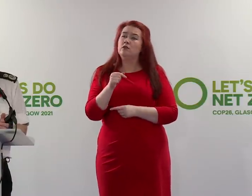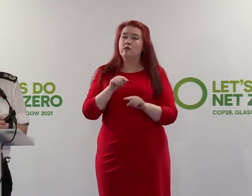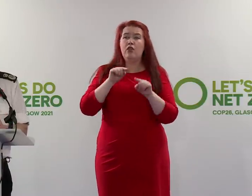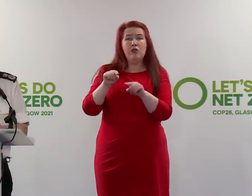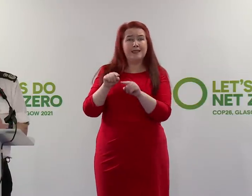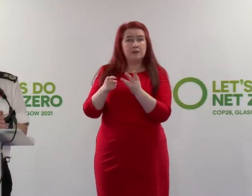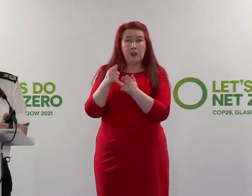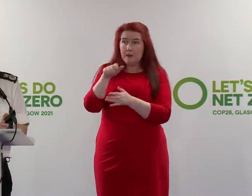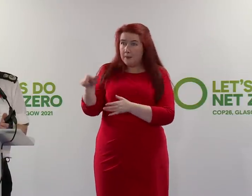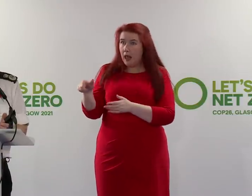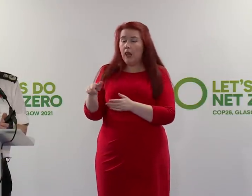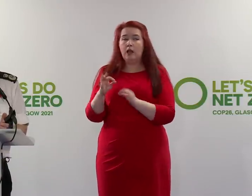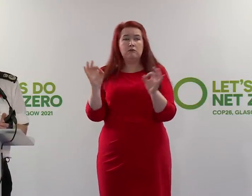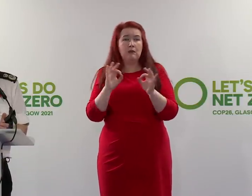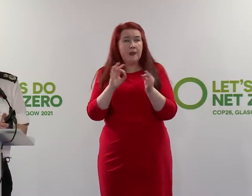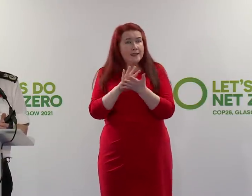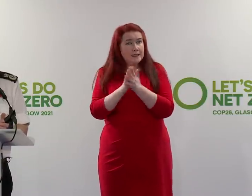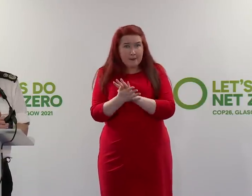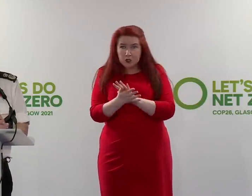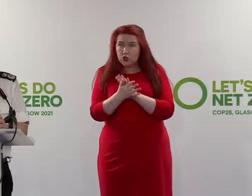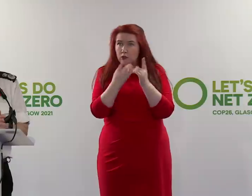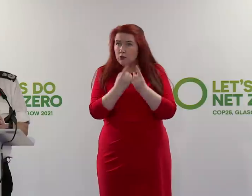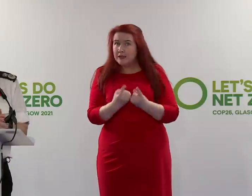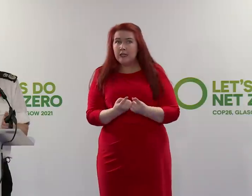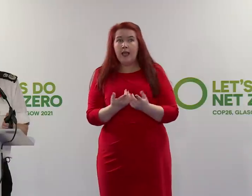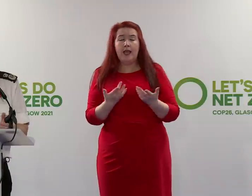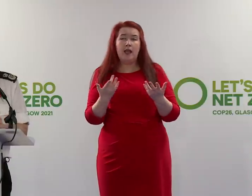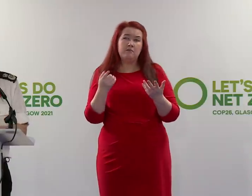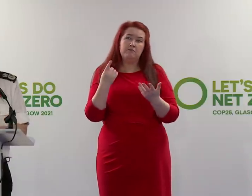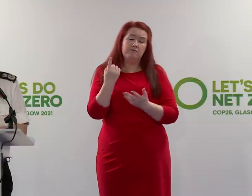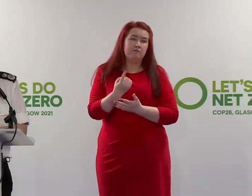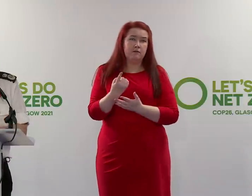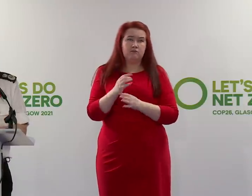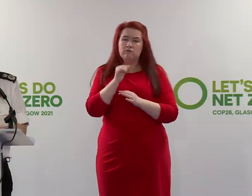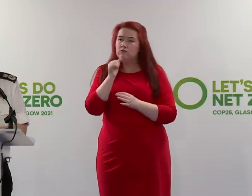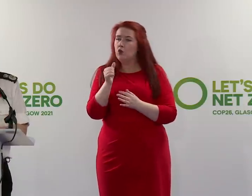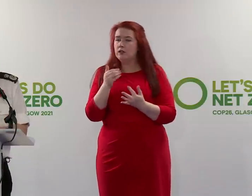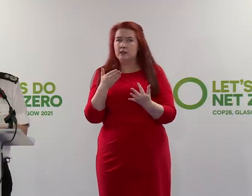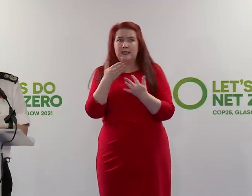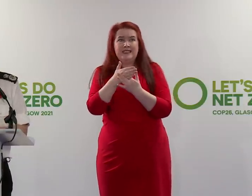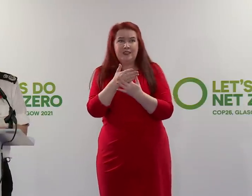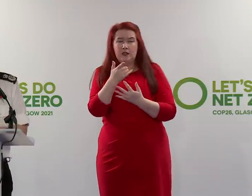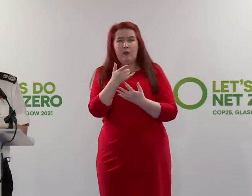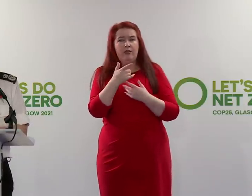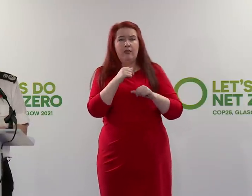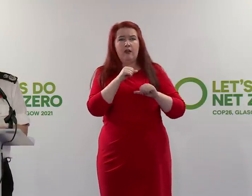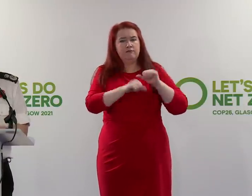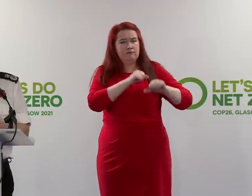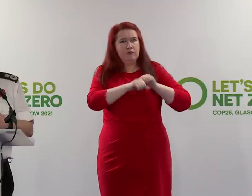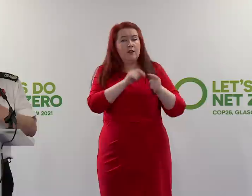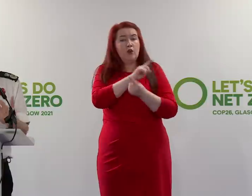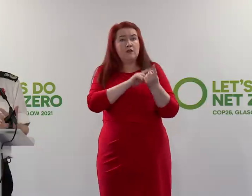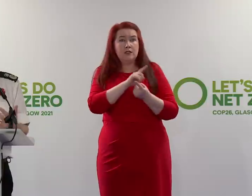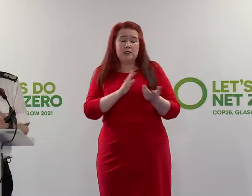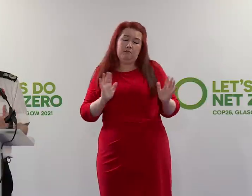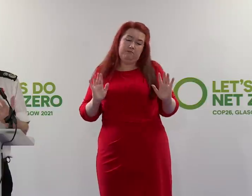else, they're not damaging property and they are not interfering with the running of the conference, well,